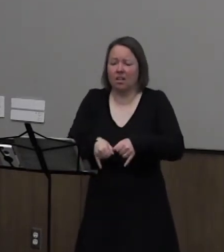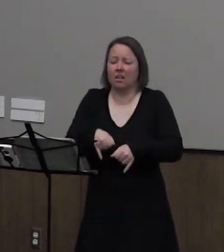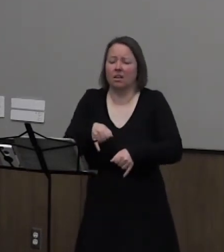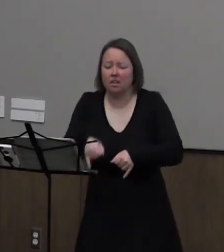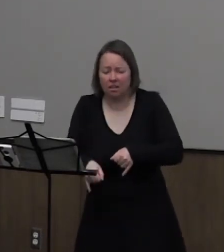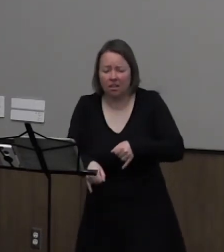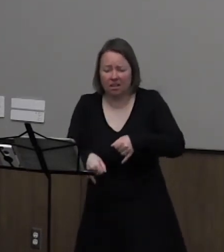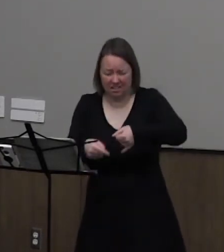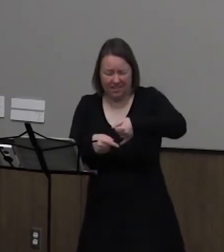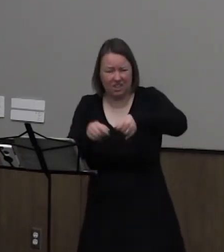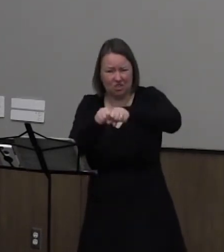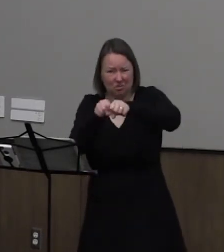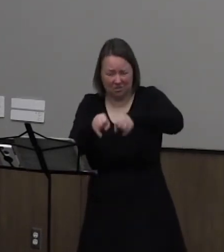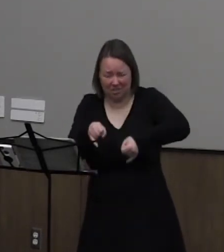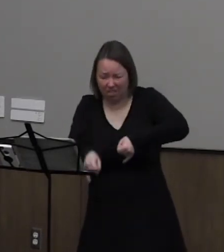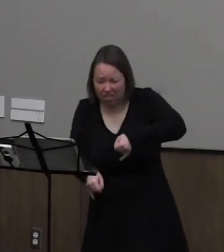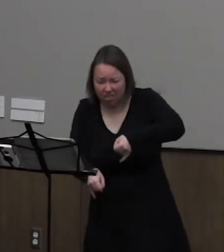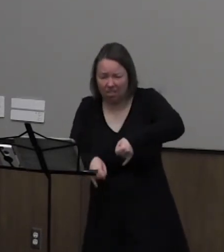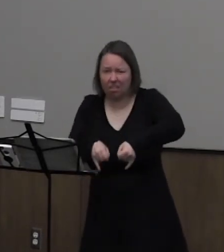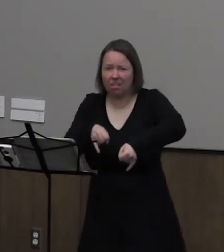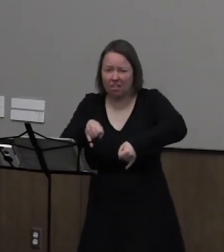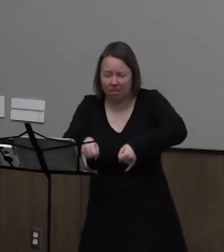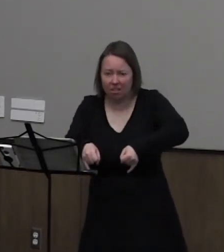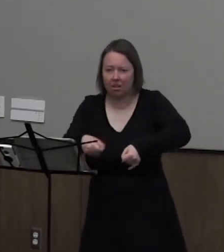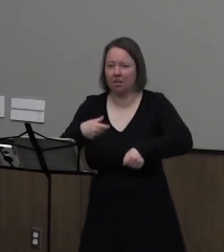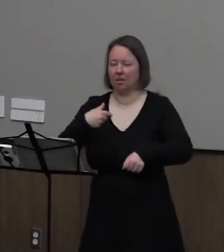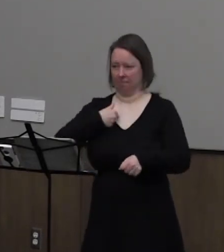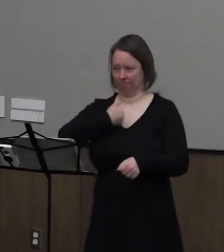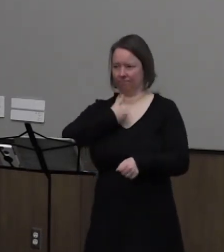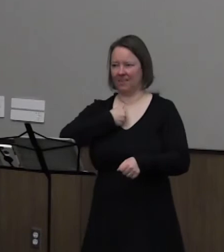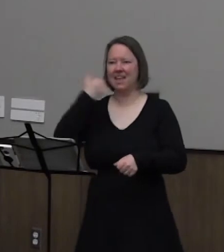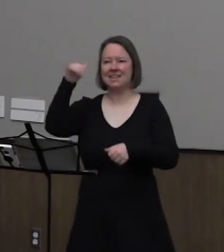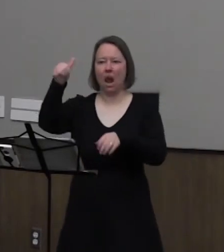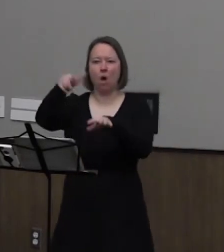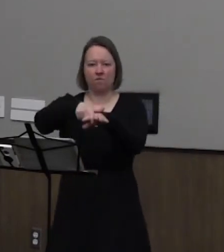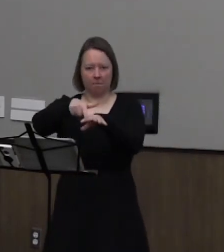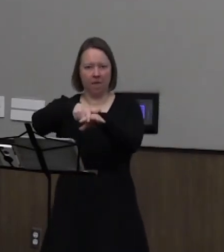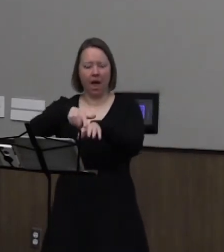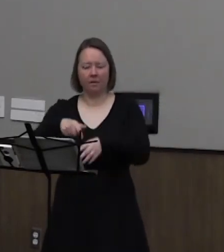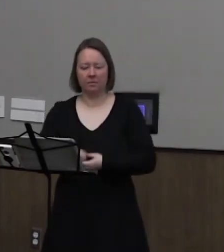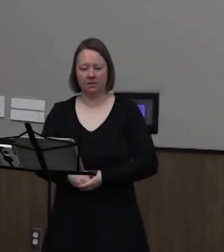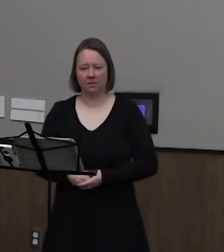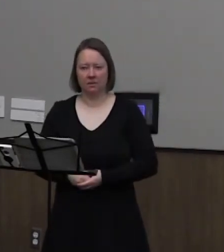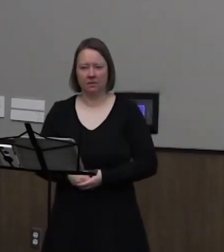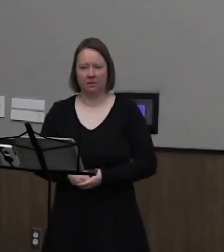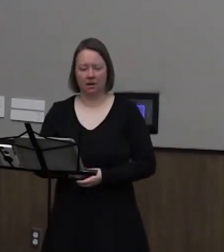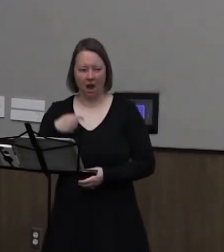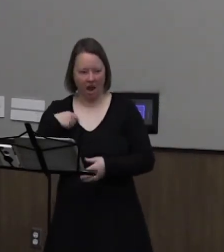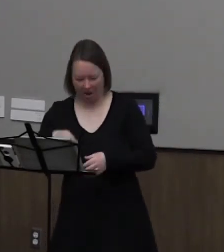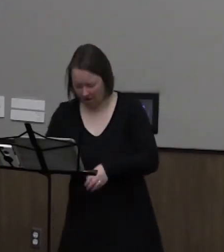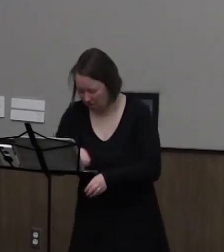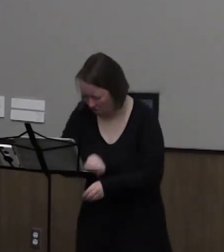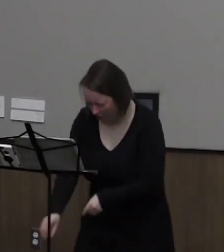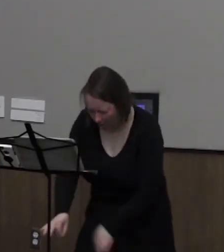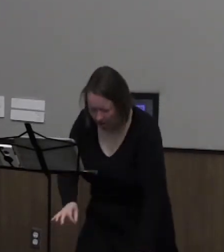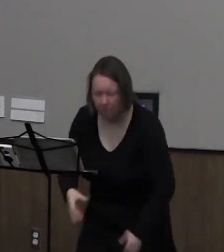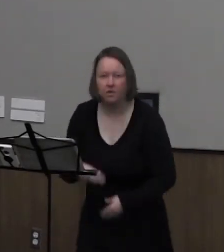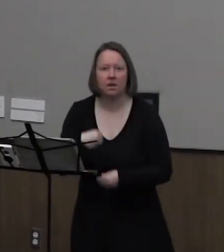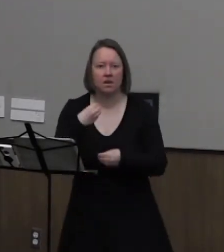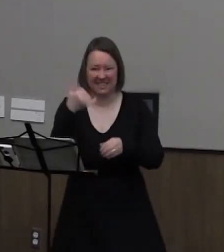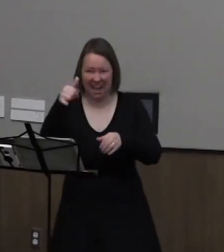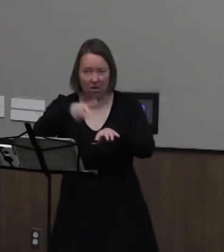her high heels. I was wearing only a pair of yellow flip-flops and stepped out of them to give them to her.